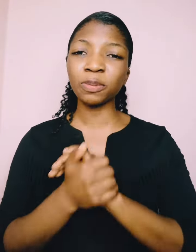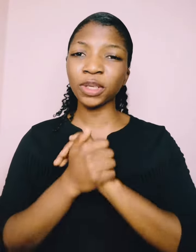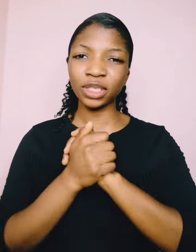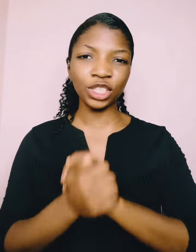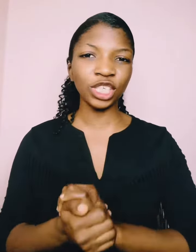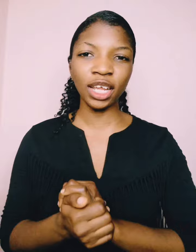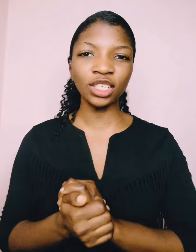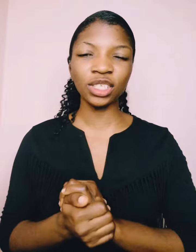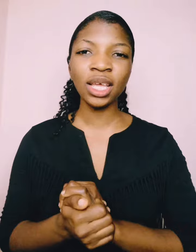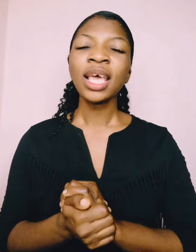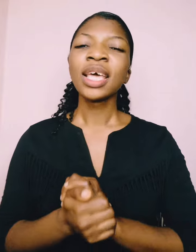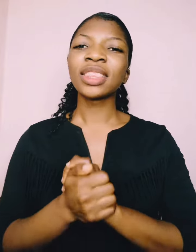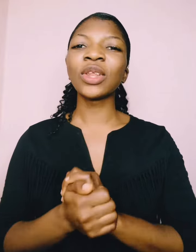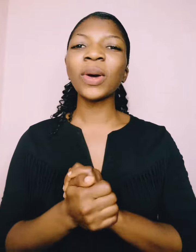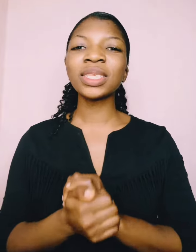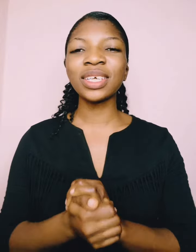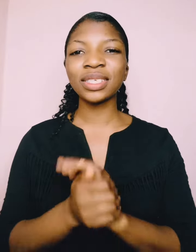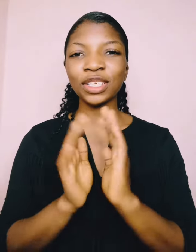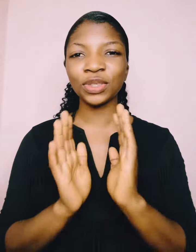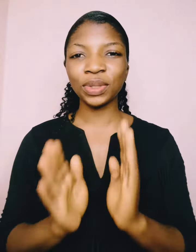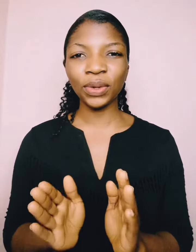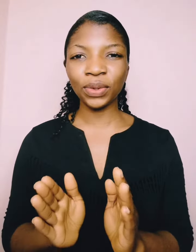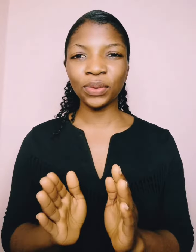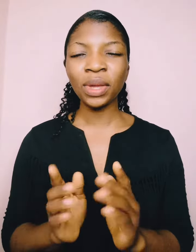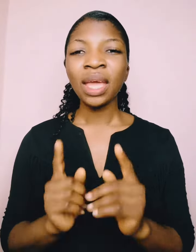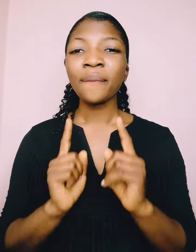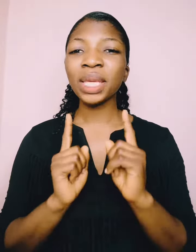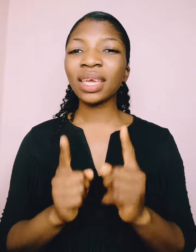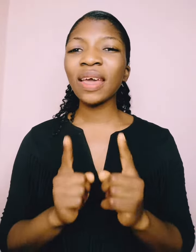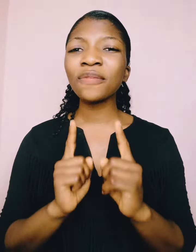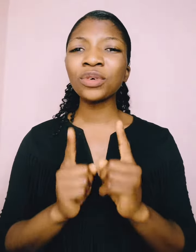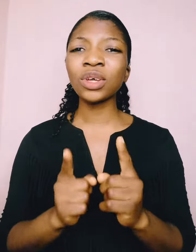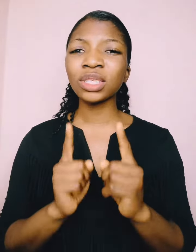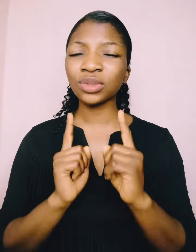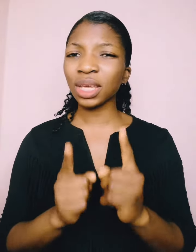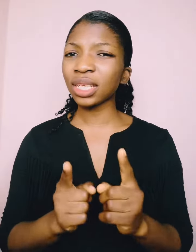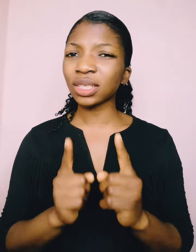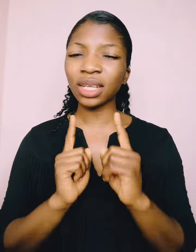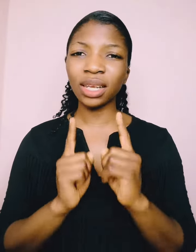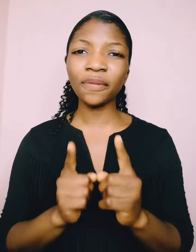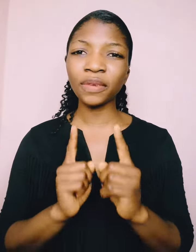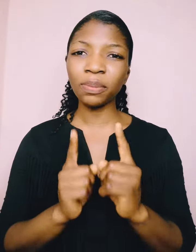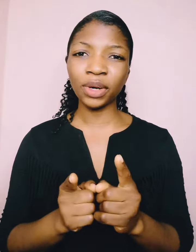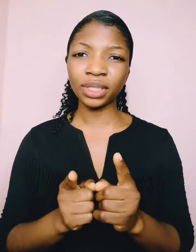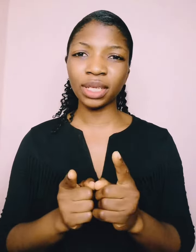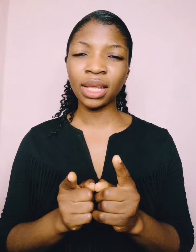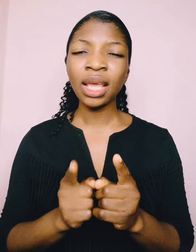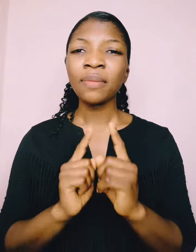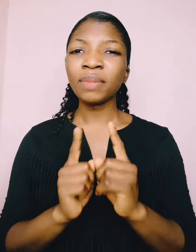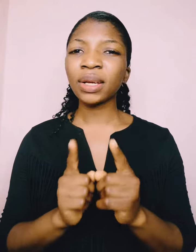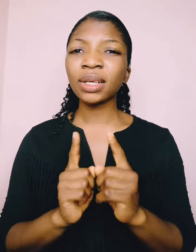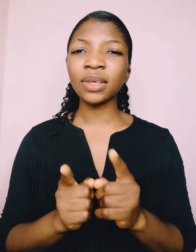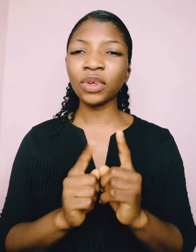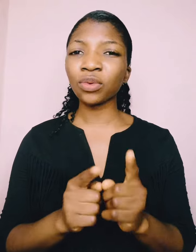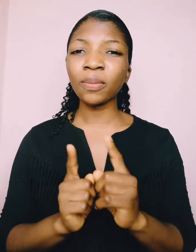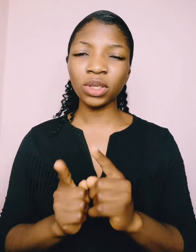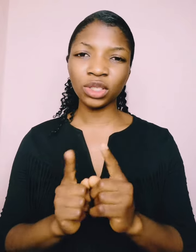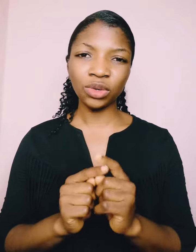person changed. The Lord says, I should tell you, be careful not to hate on a lovely person because of the rumors you